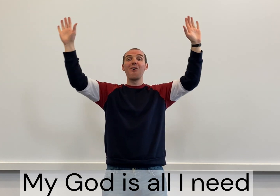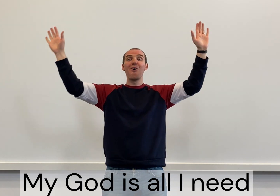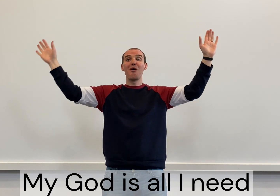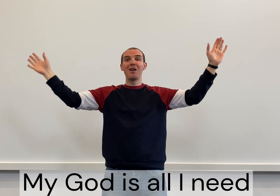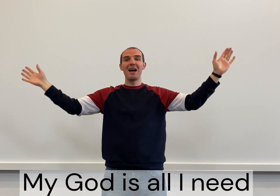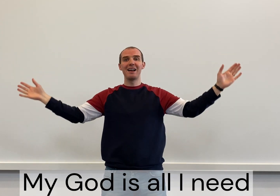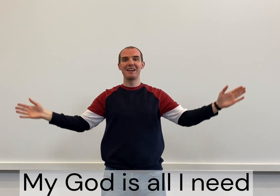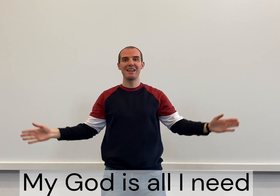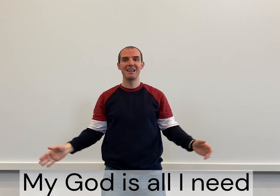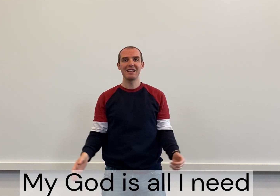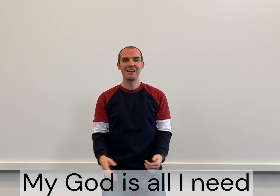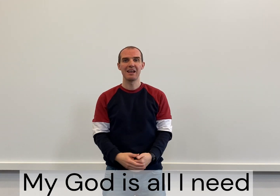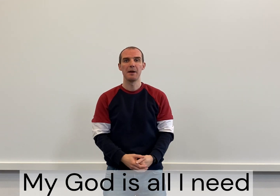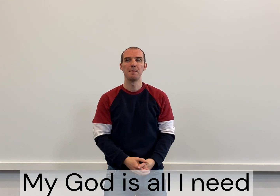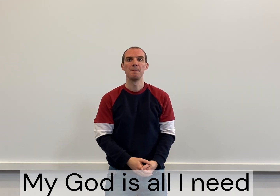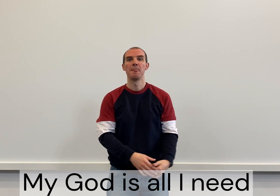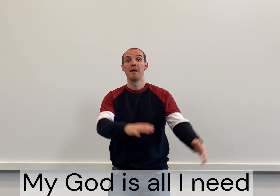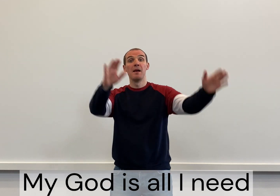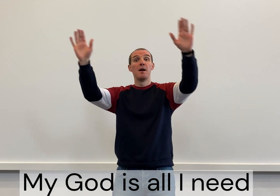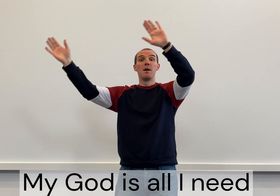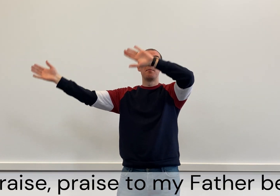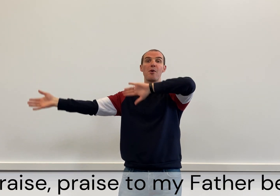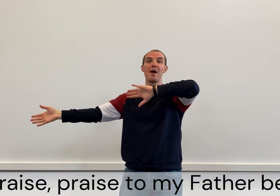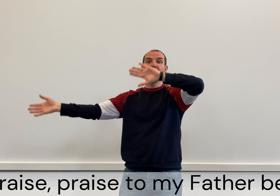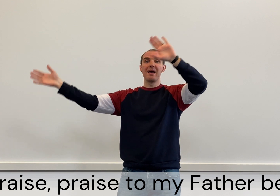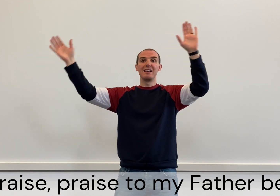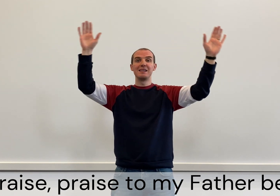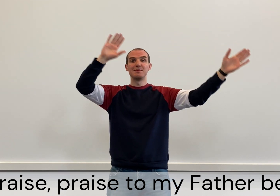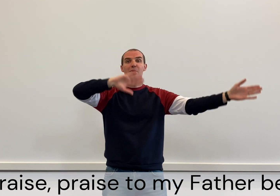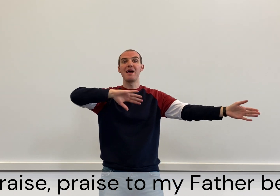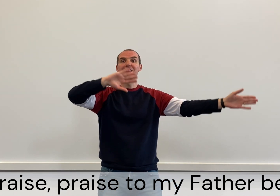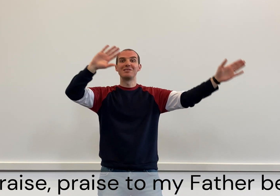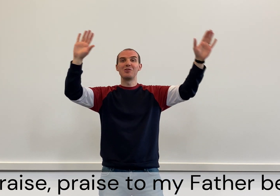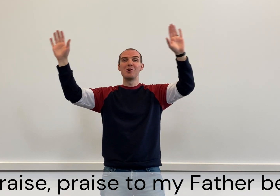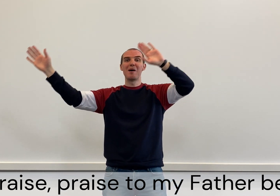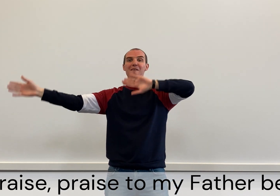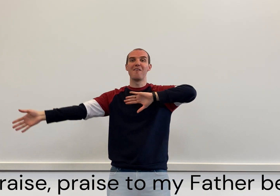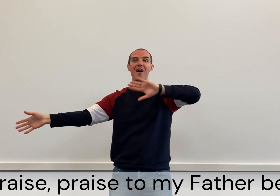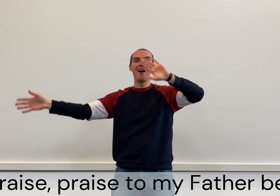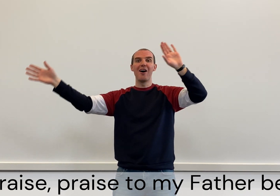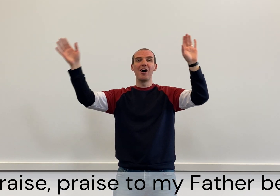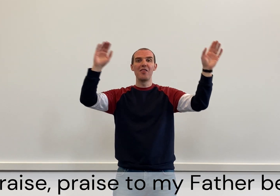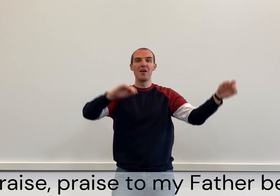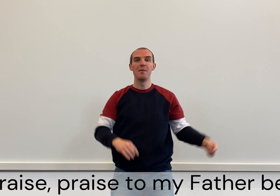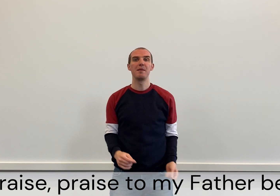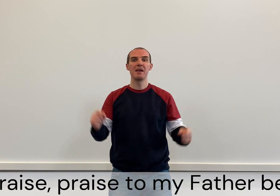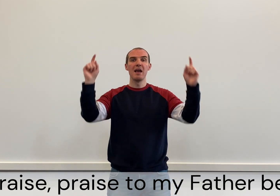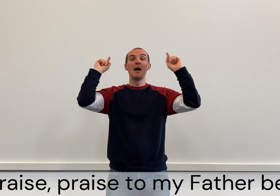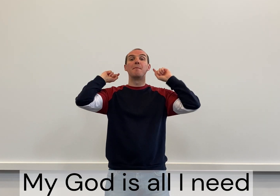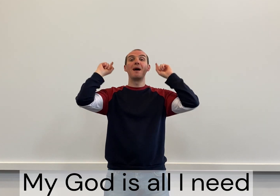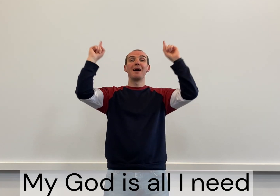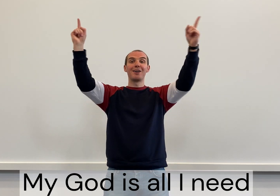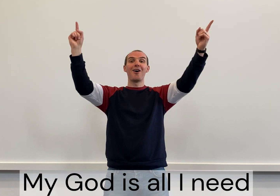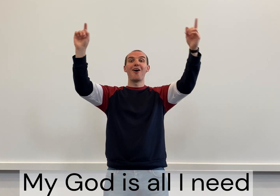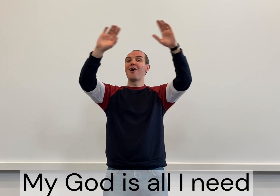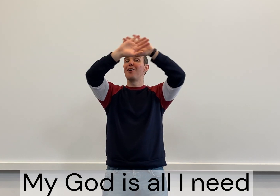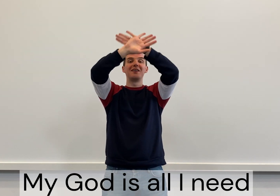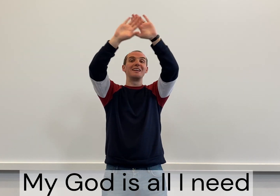all I need. Praise, praise to my Father. Be my God,